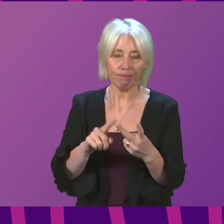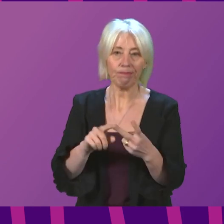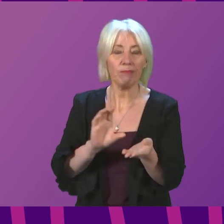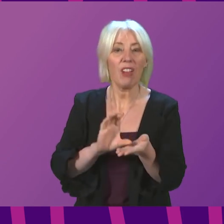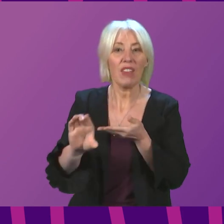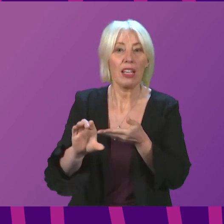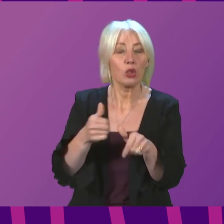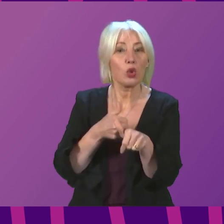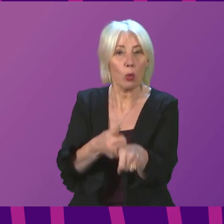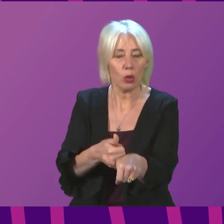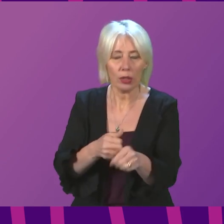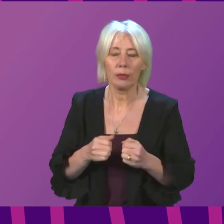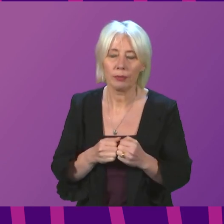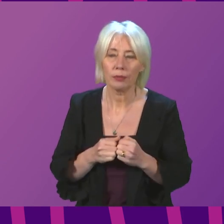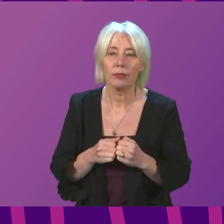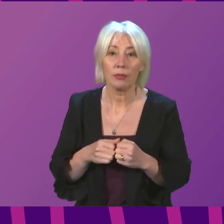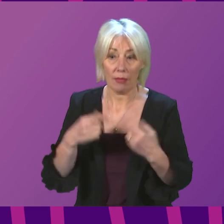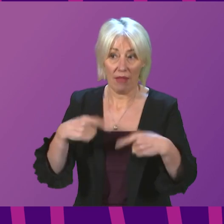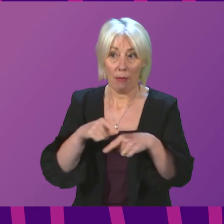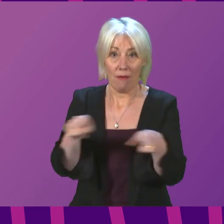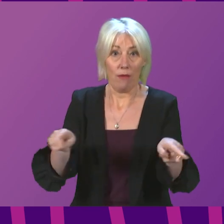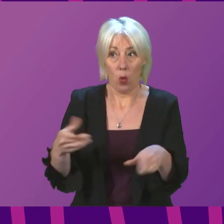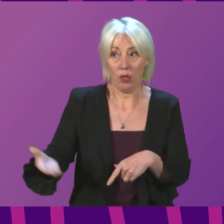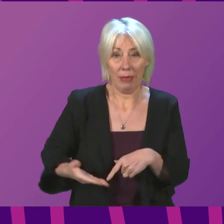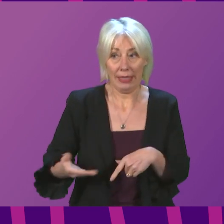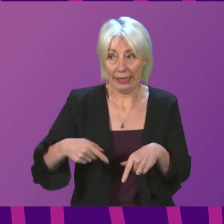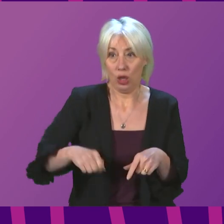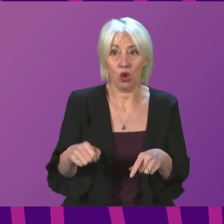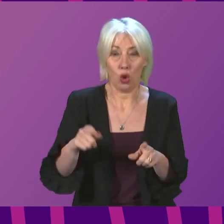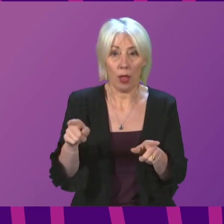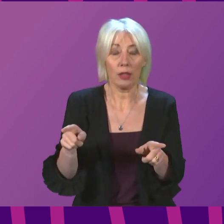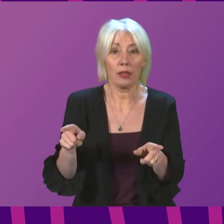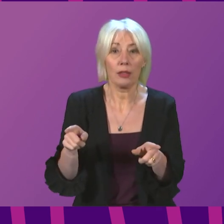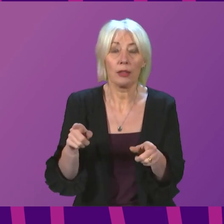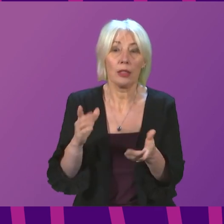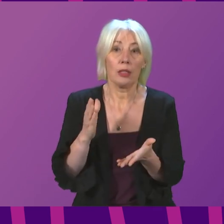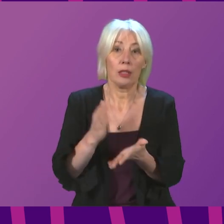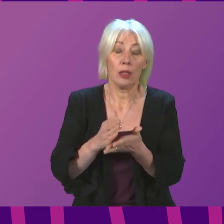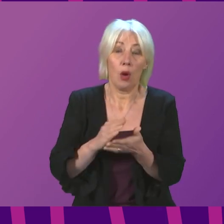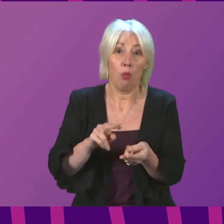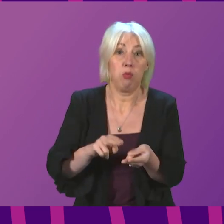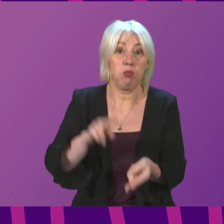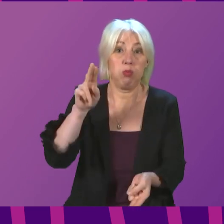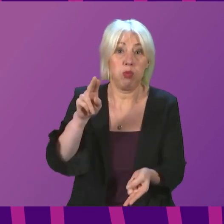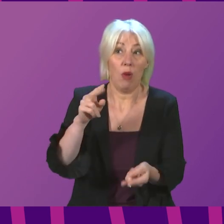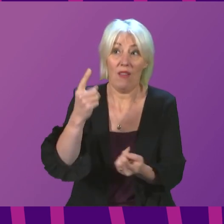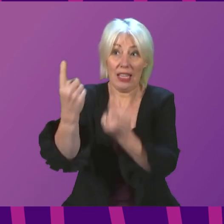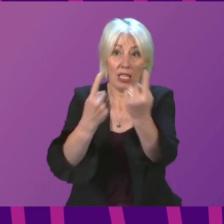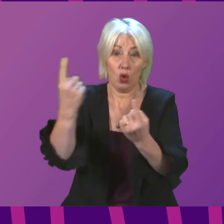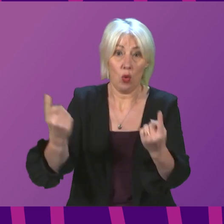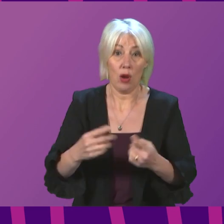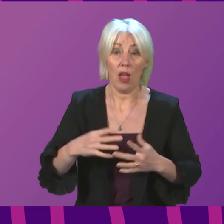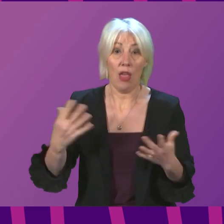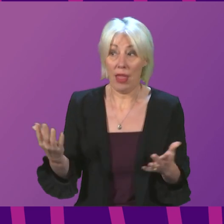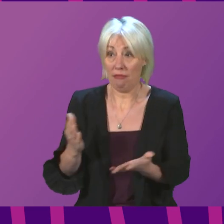available for businesses in Scotland right now is significantly higher proportionately than it is